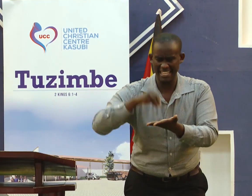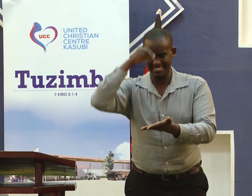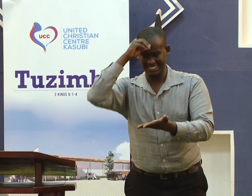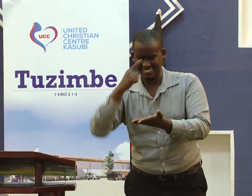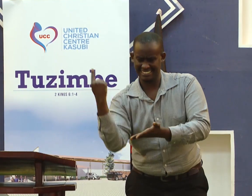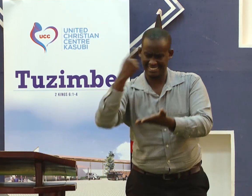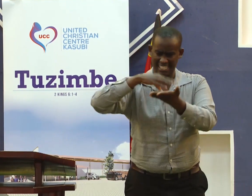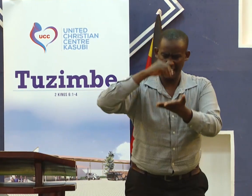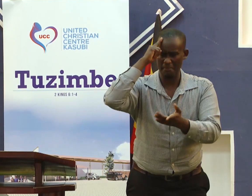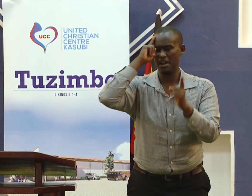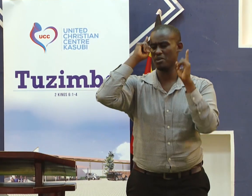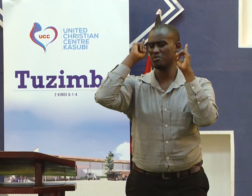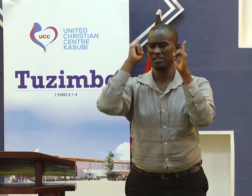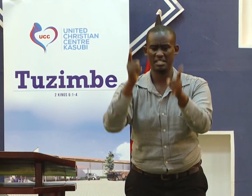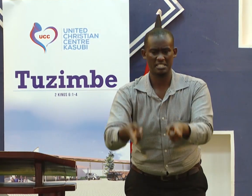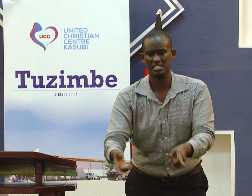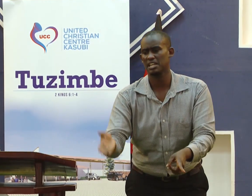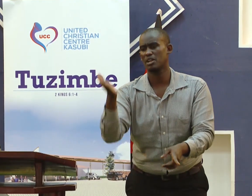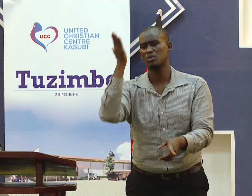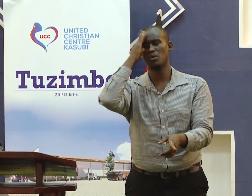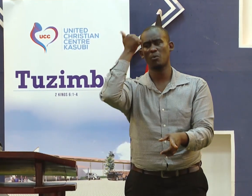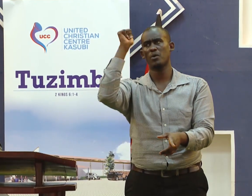cannot reach or mount to knowing the truth.